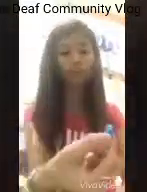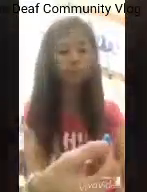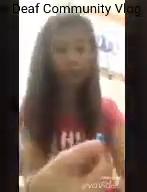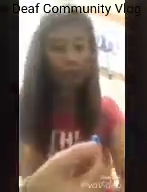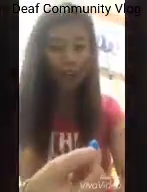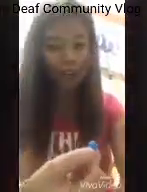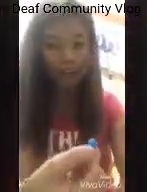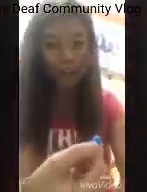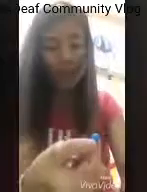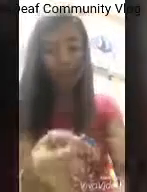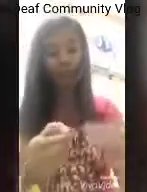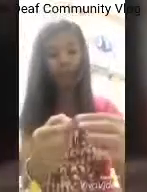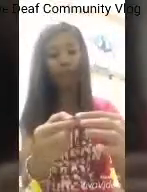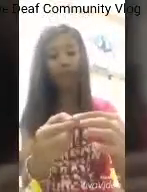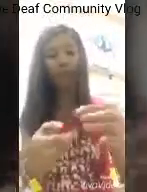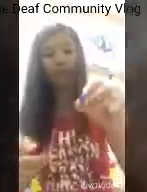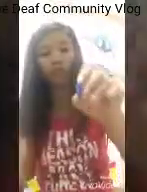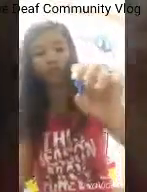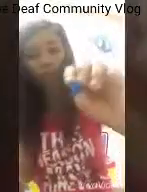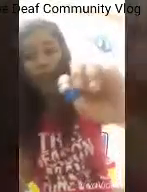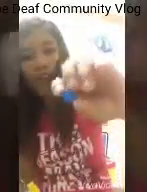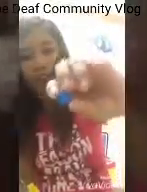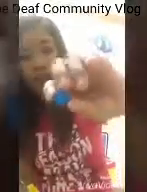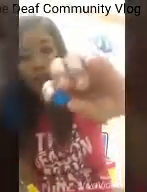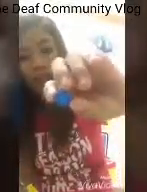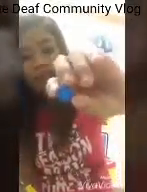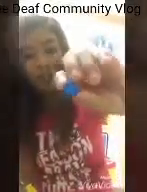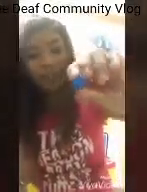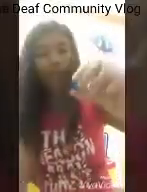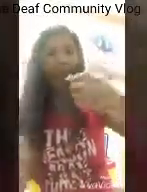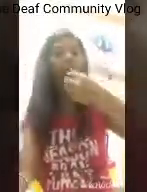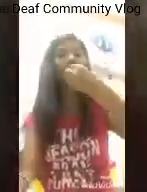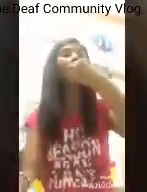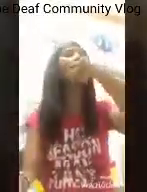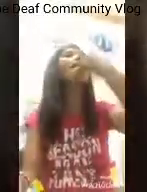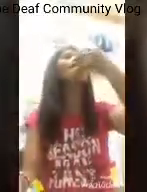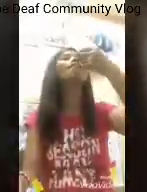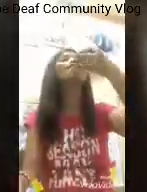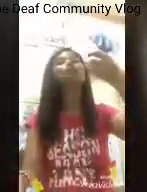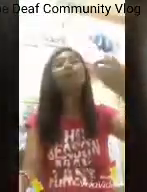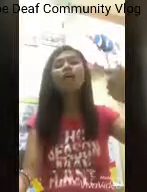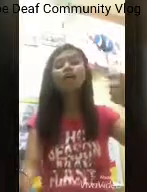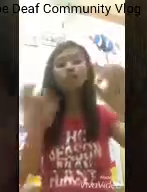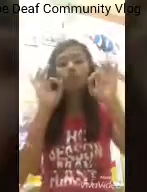The has So, I'm going to make a lot of fish-sized the inside. I'm going to a lot of fish-sized fish. I'm going to eat all the for I'm going all of my fish. Ah...